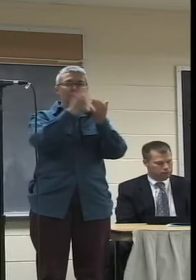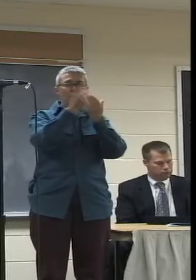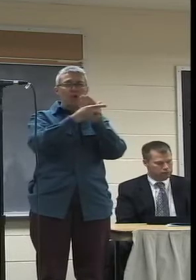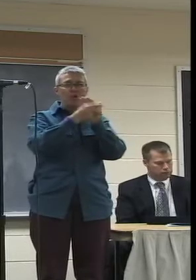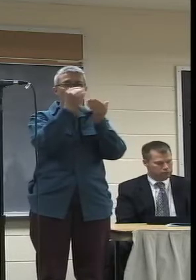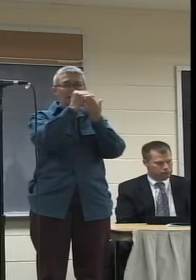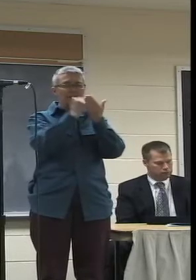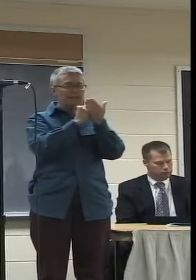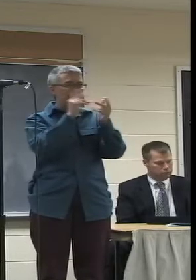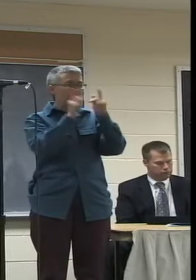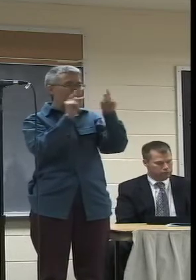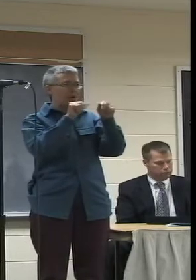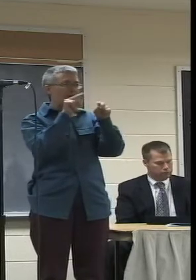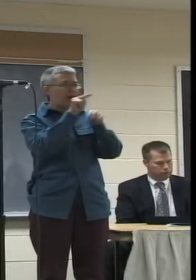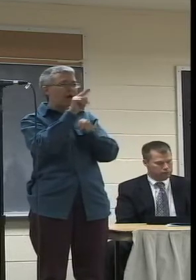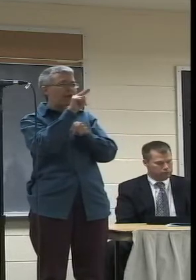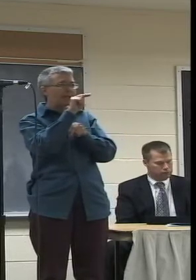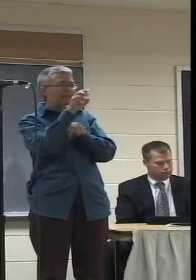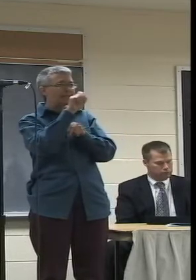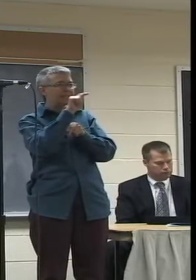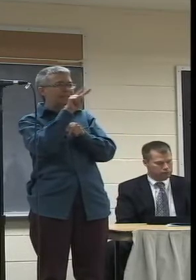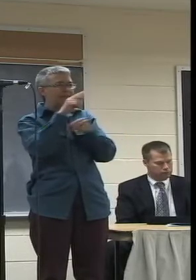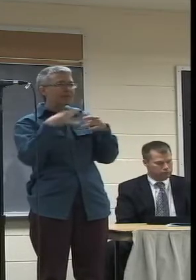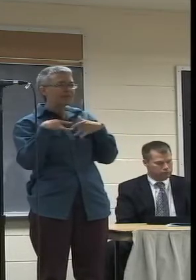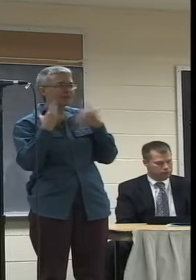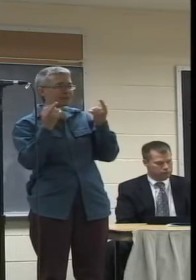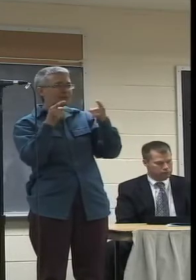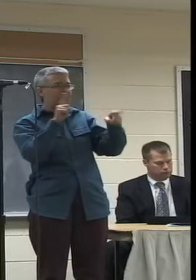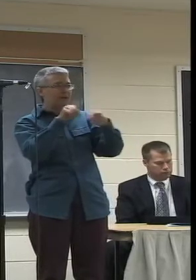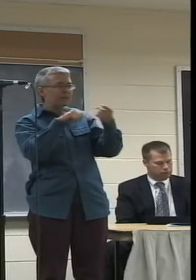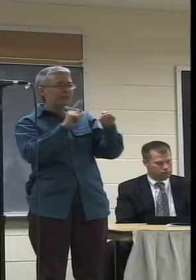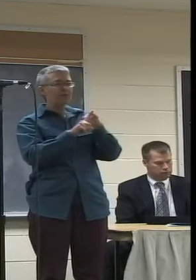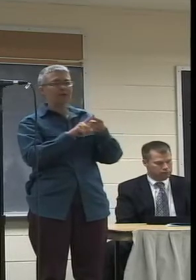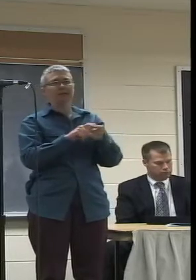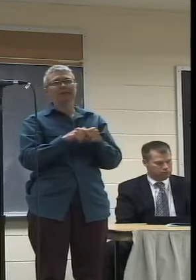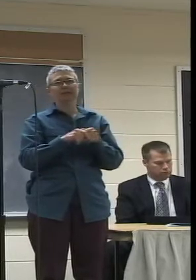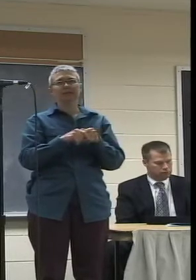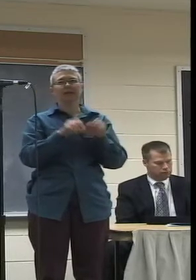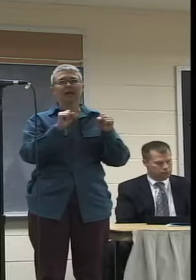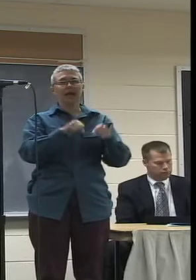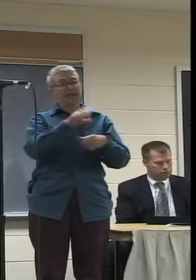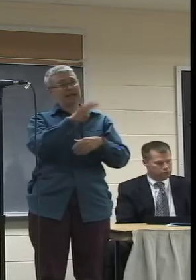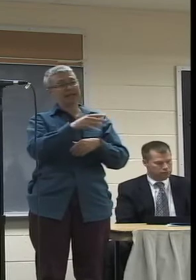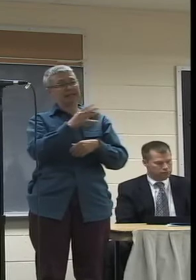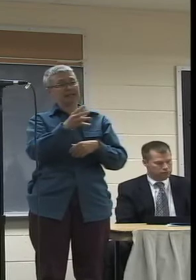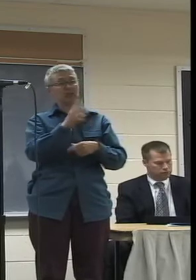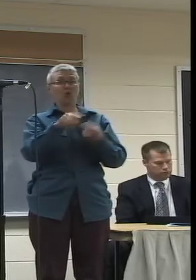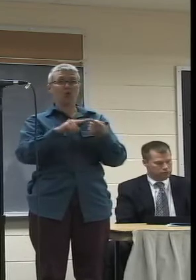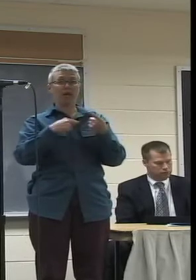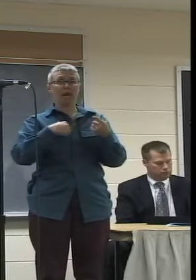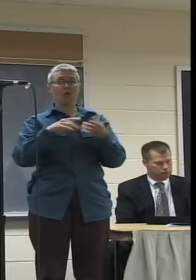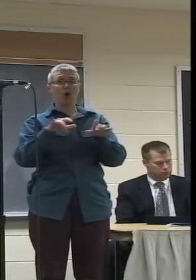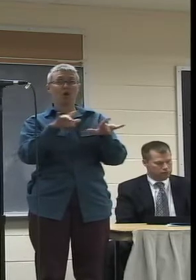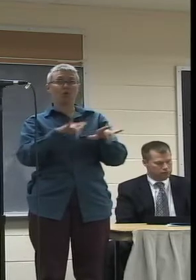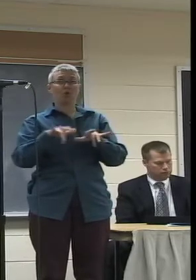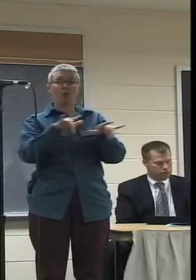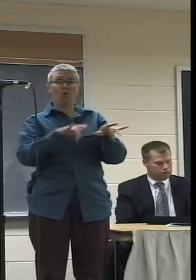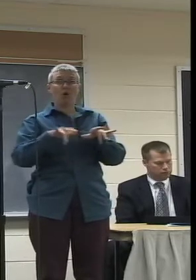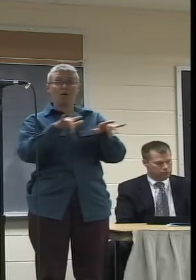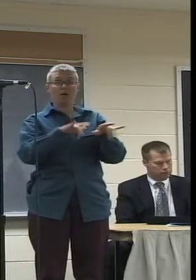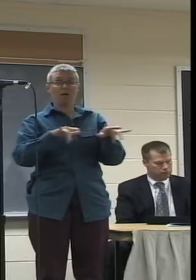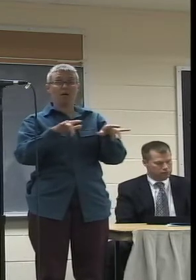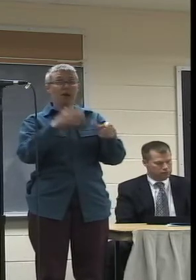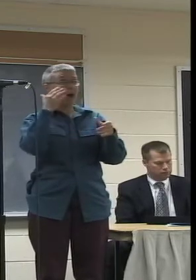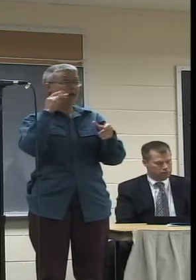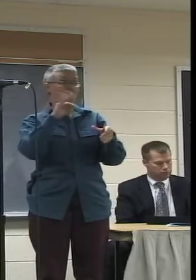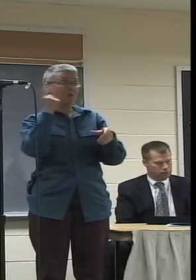NCTV programs and know what the schedule is on the stations. They will be able to schedule recordings of these programs, and I'm not sure if this has